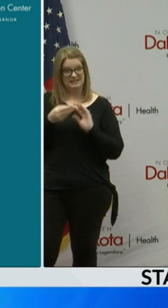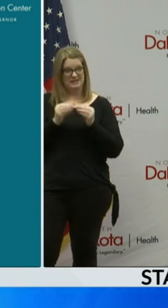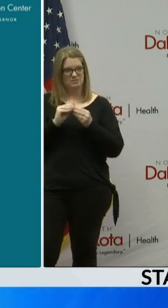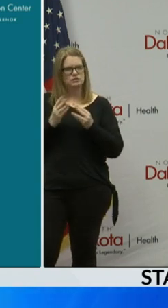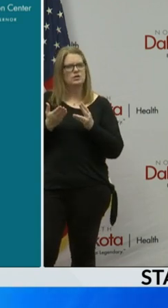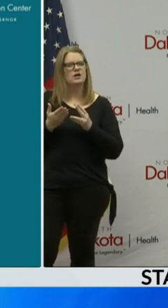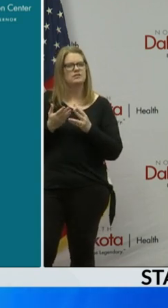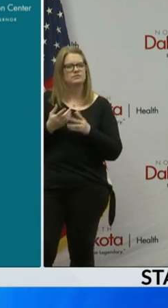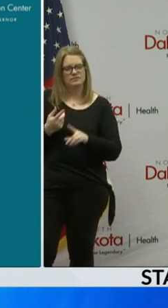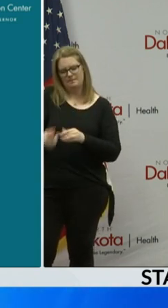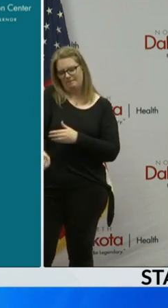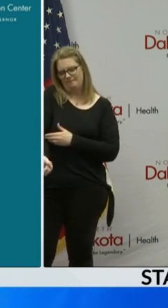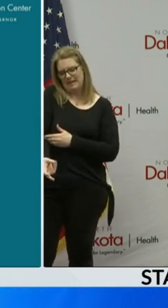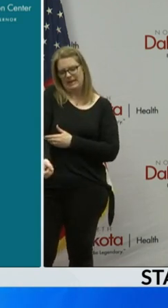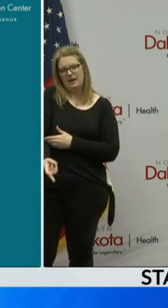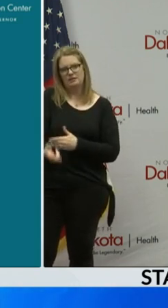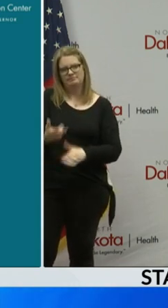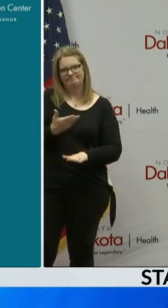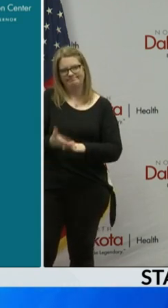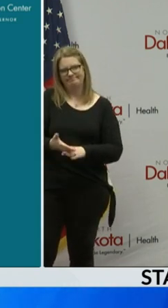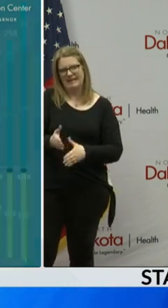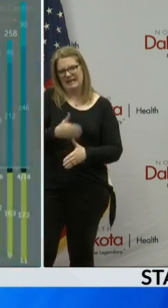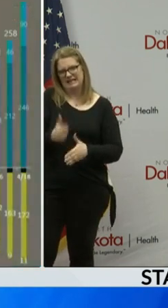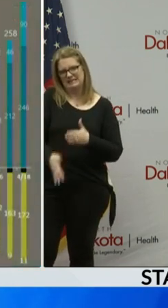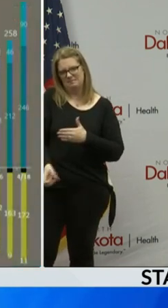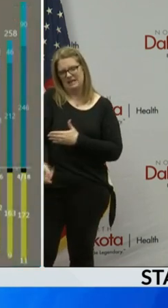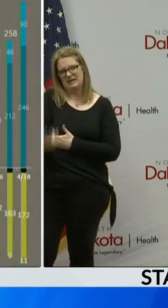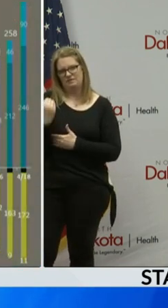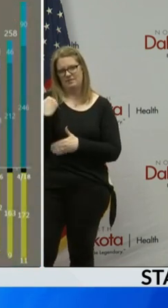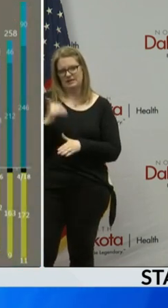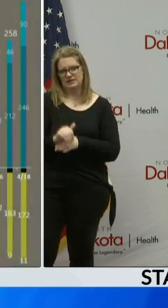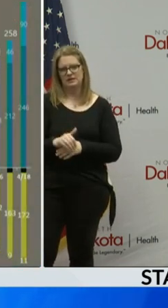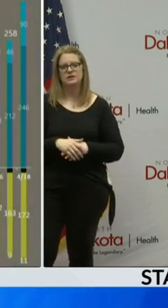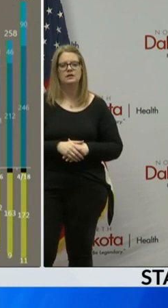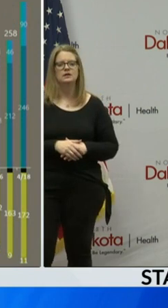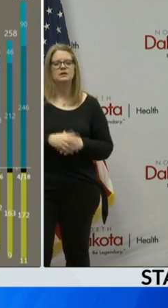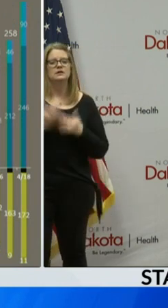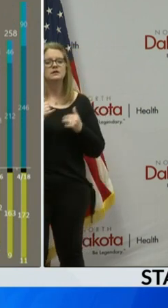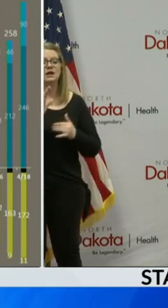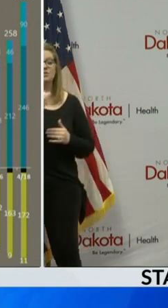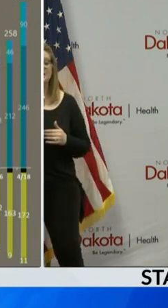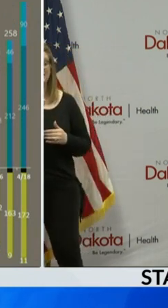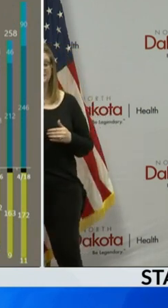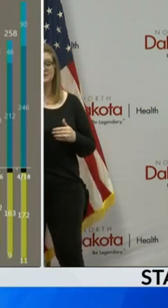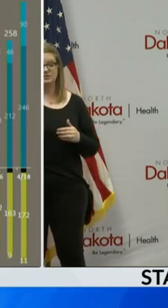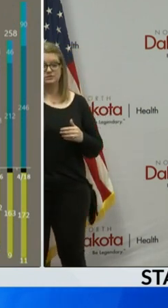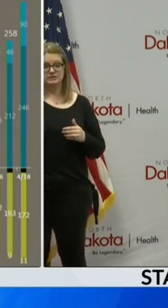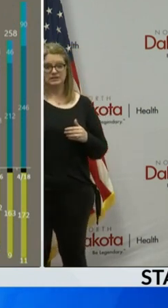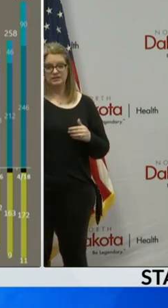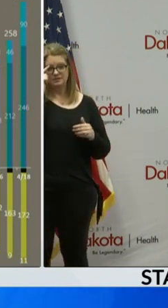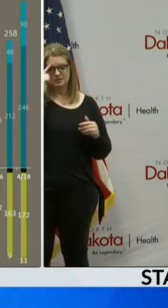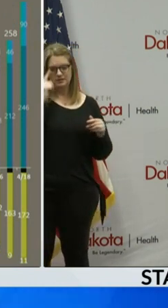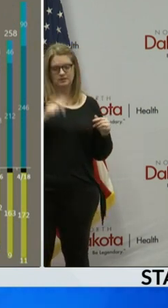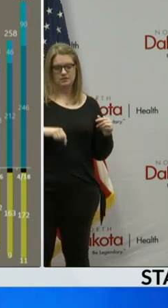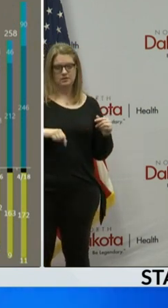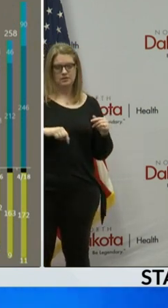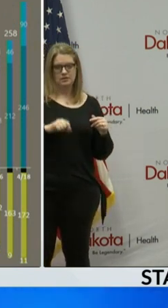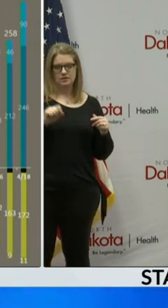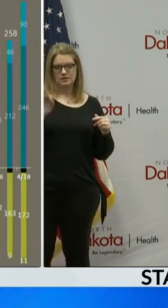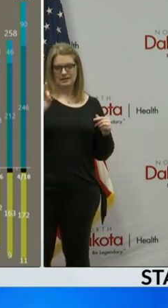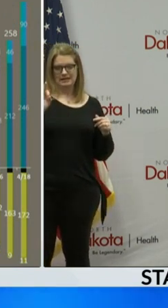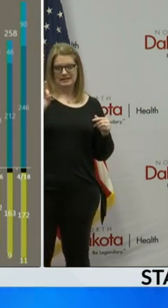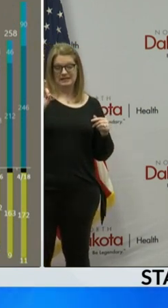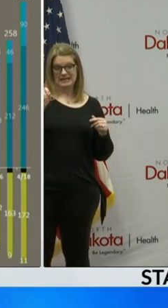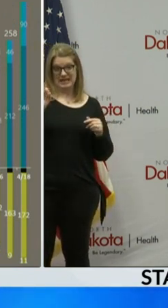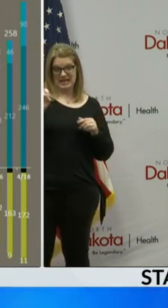when we take a look at the case trends you'll again see here how that 90